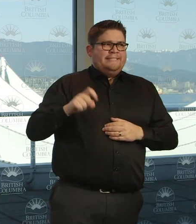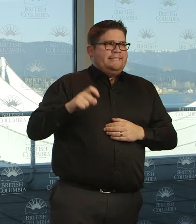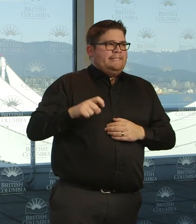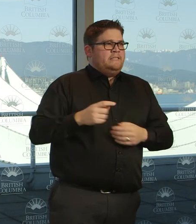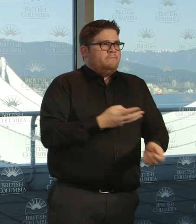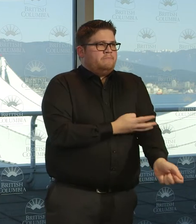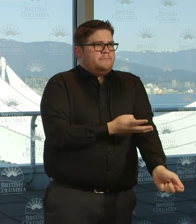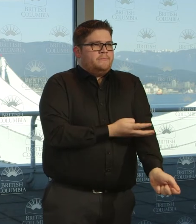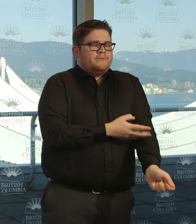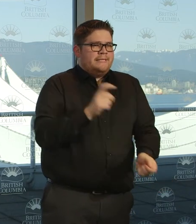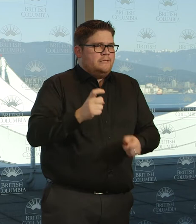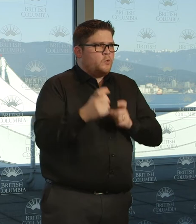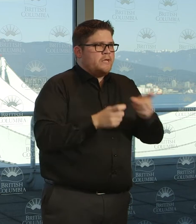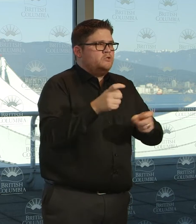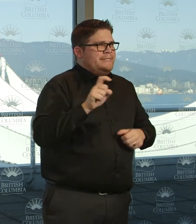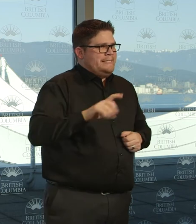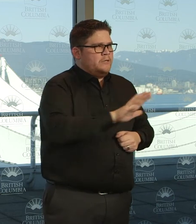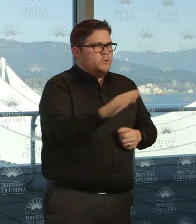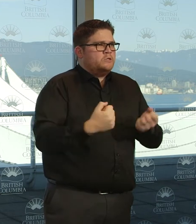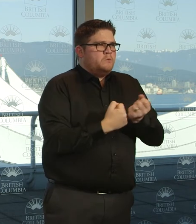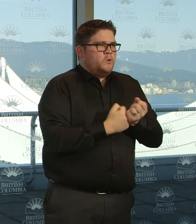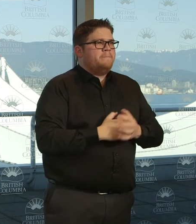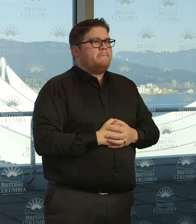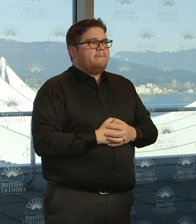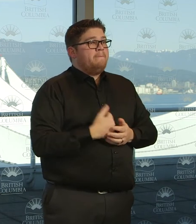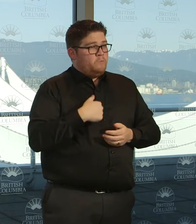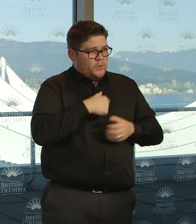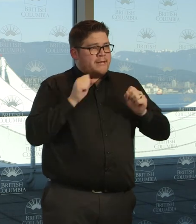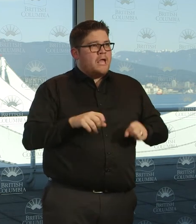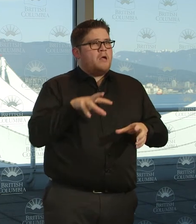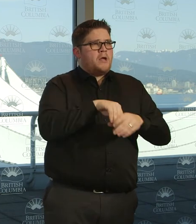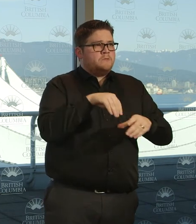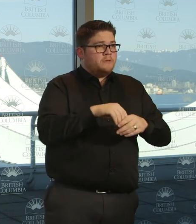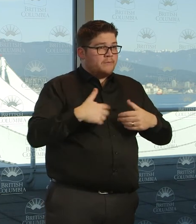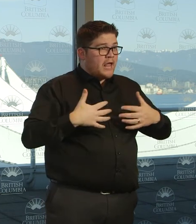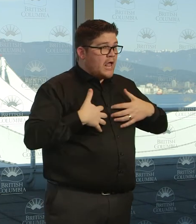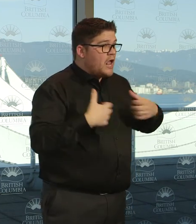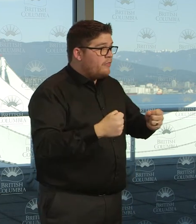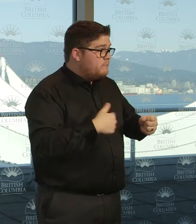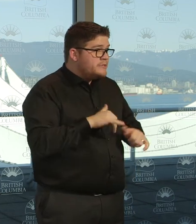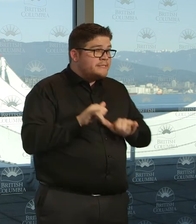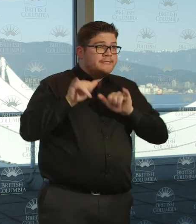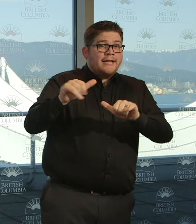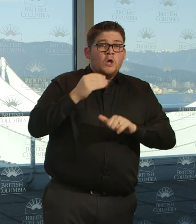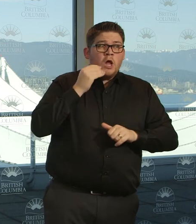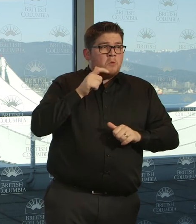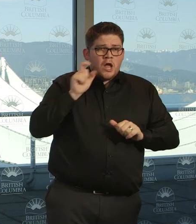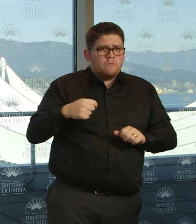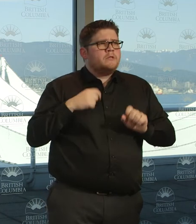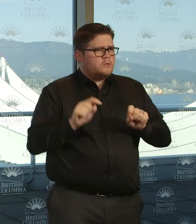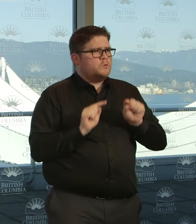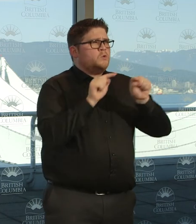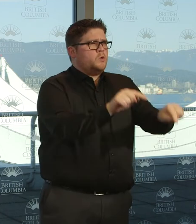the public, and this is one way that we can participate, those of us who do not need to be staying at home at the moment, in supporting